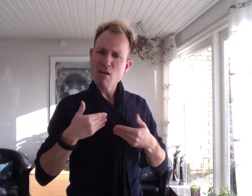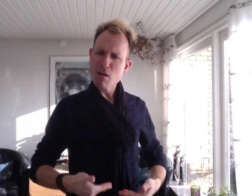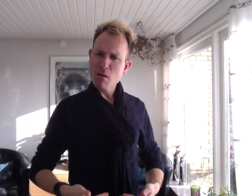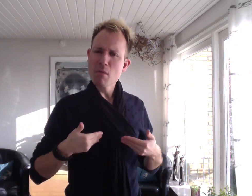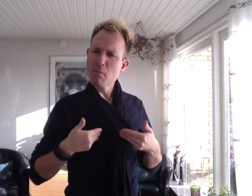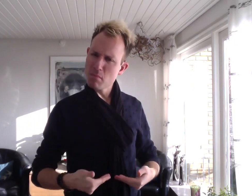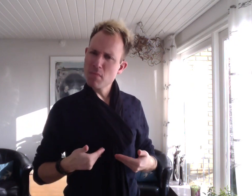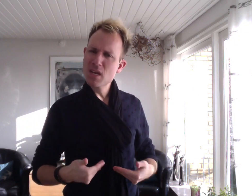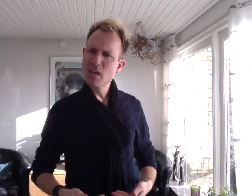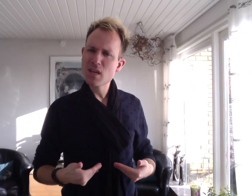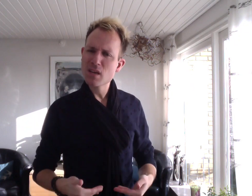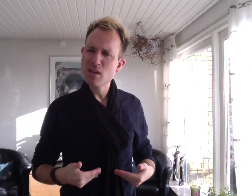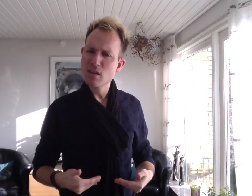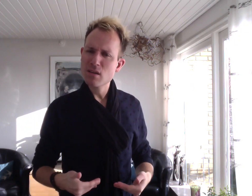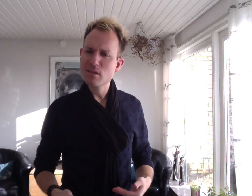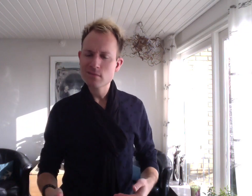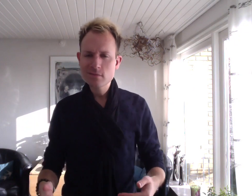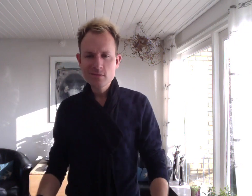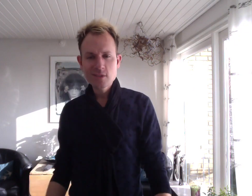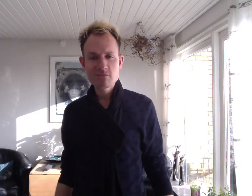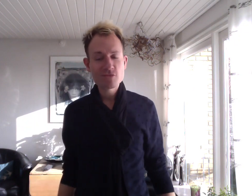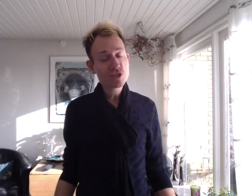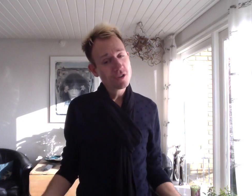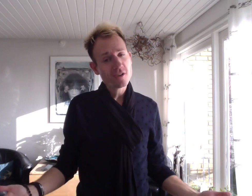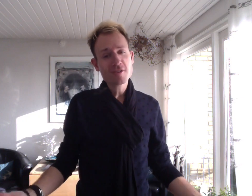on me For sure,